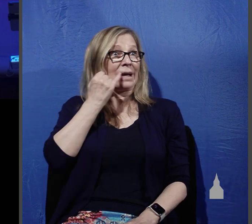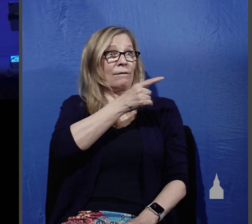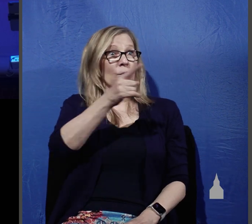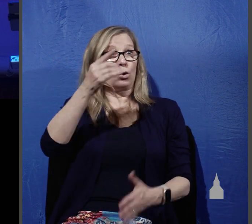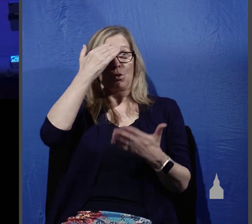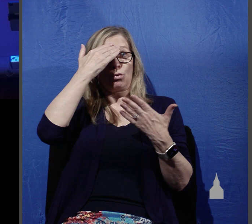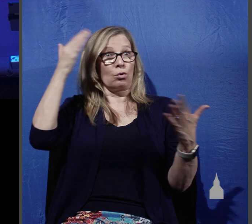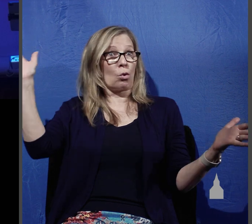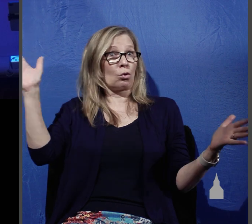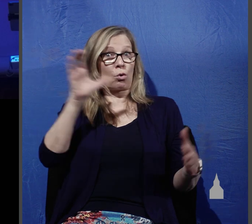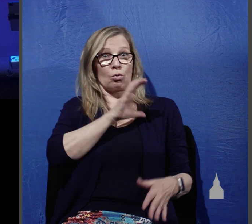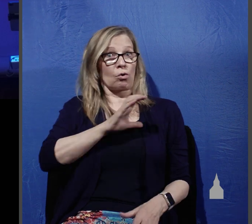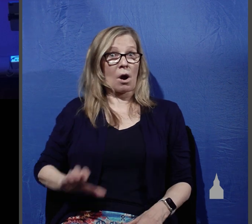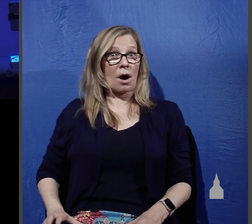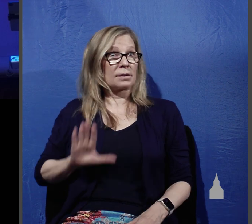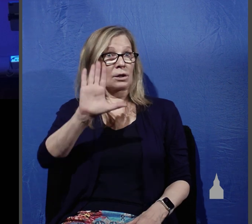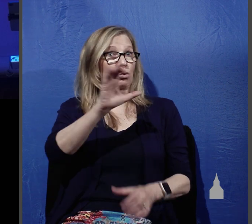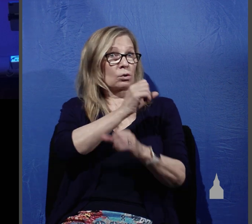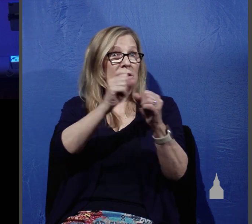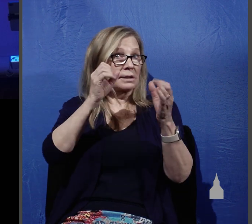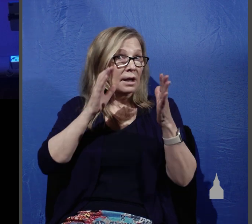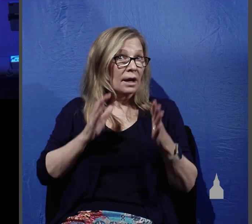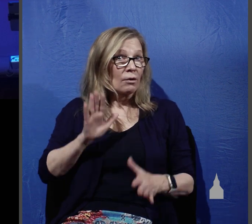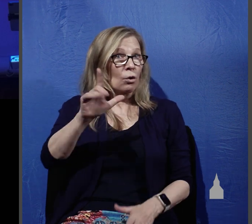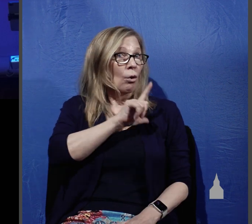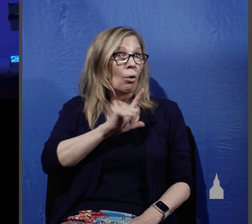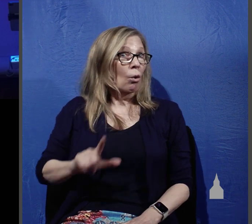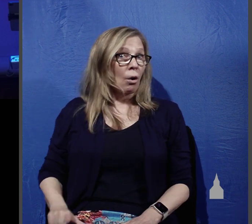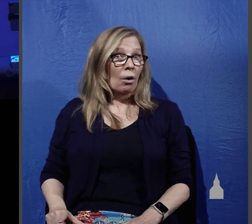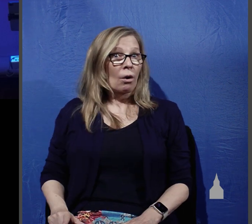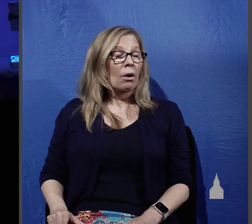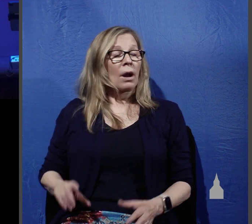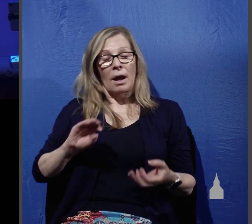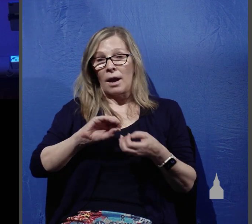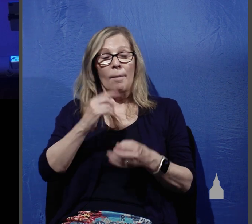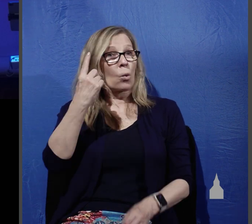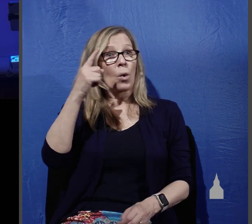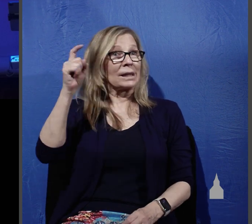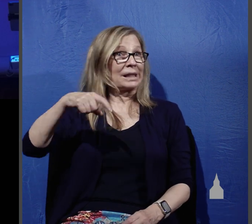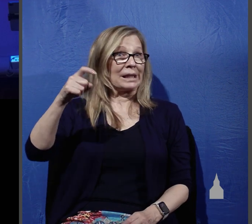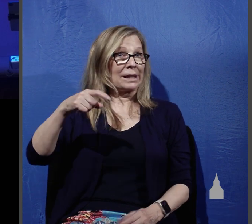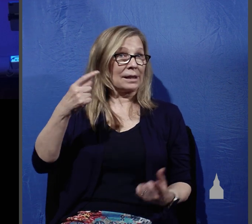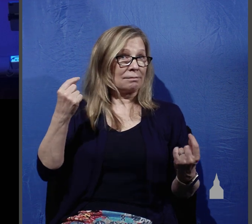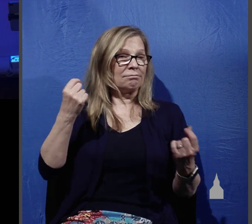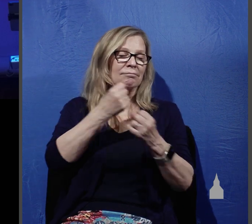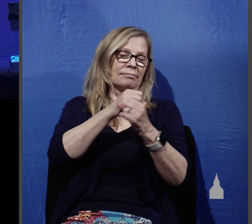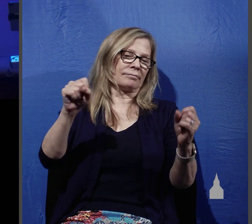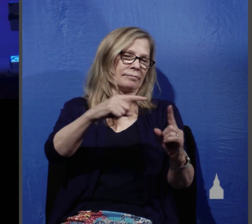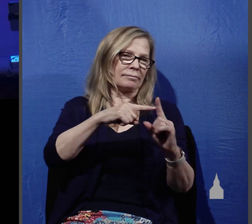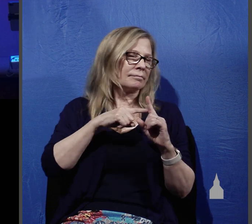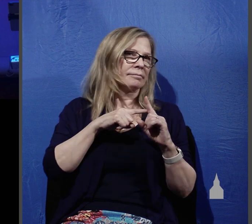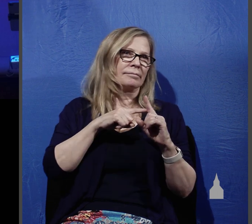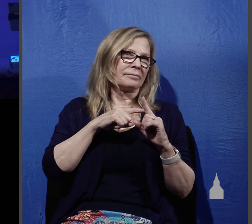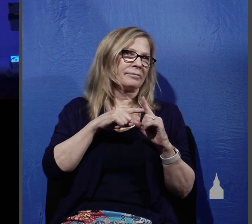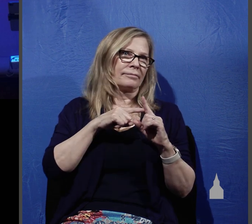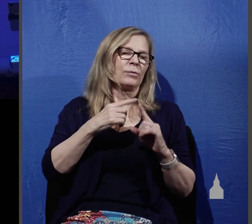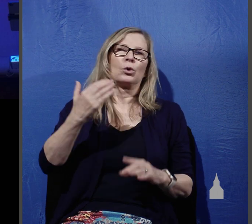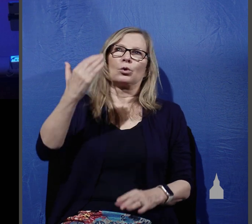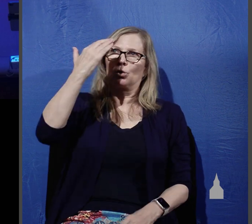your savior and lord then understand that your greatest need is salvation it's to know him it's to enter his kingdom